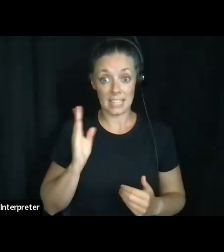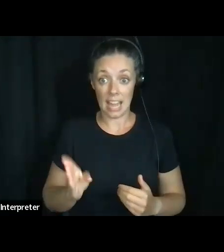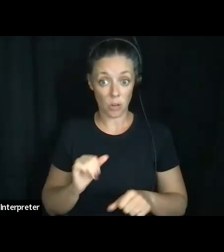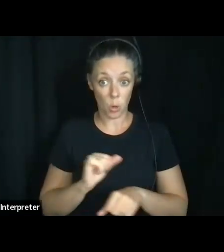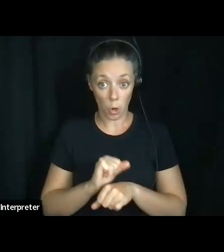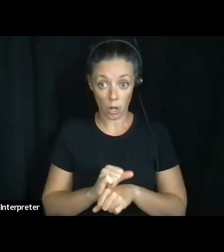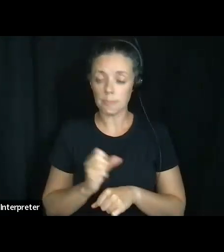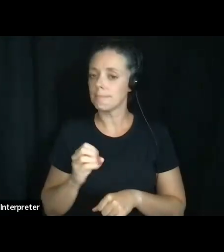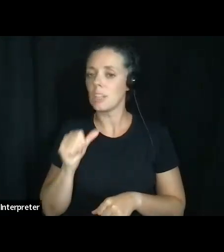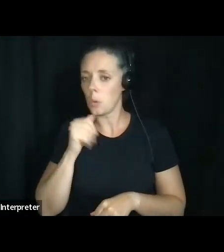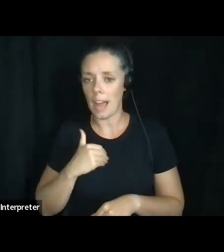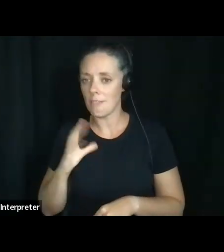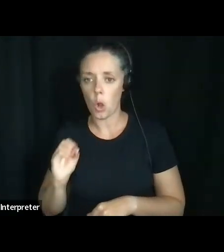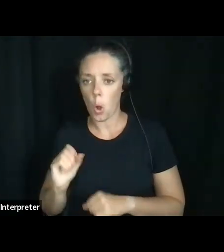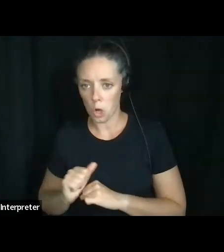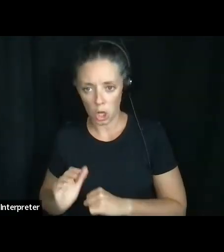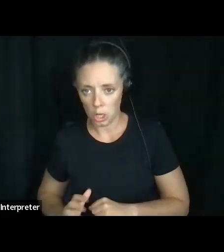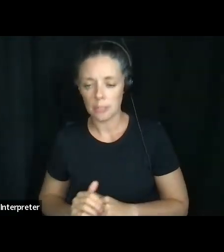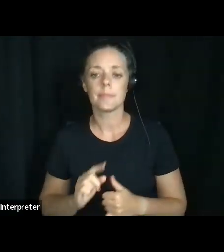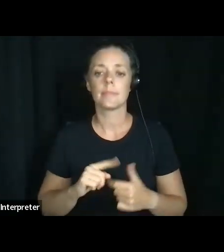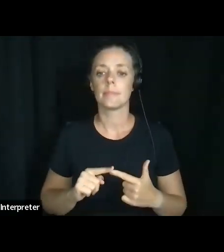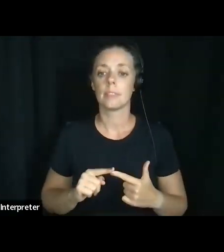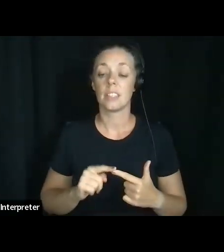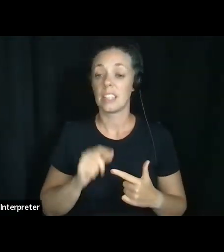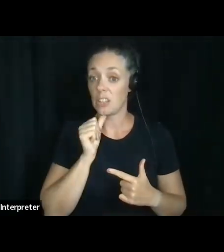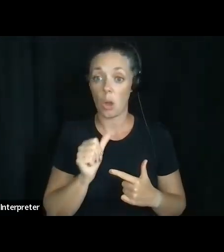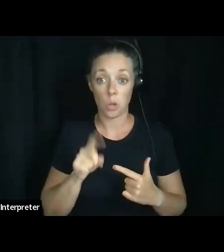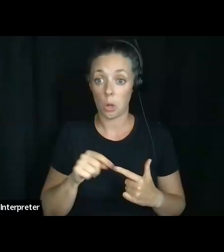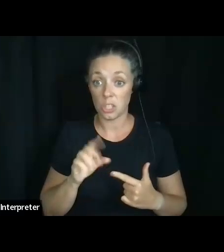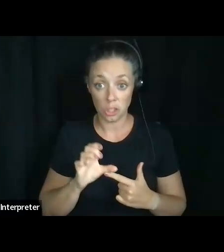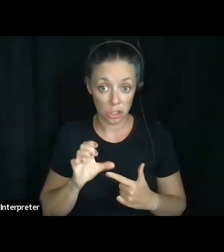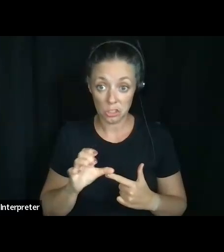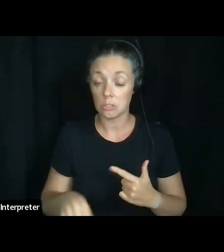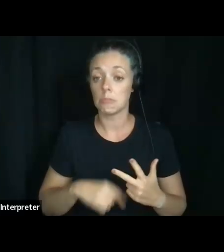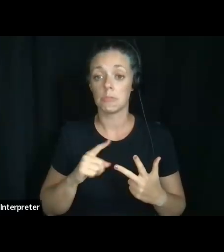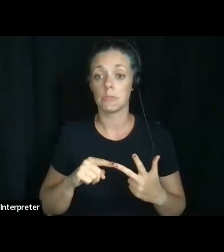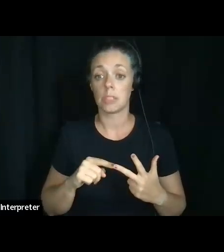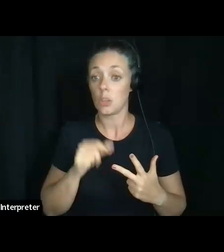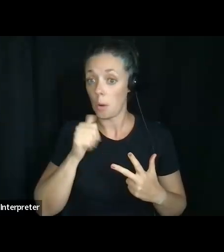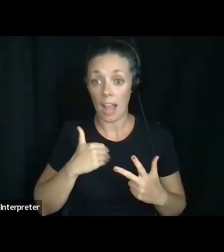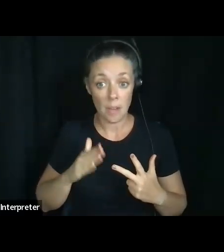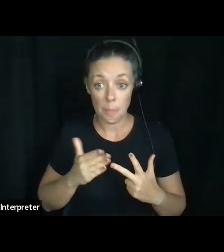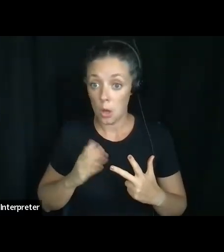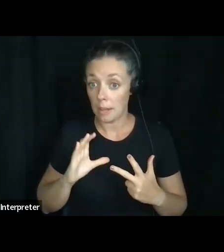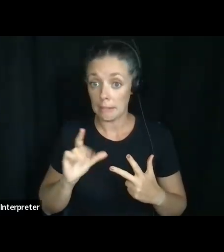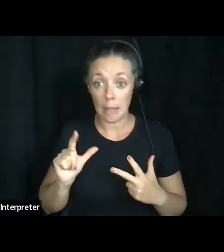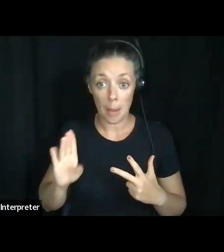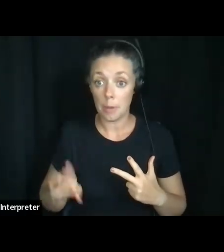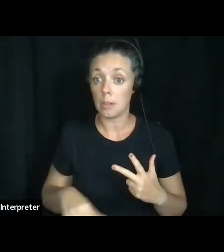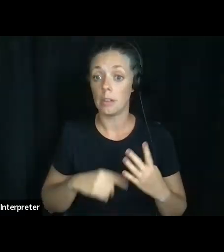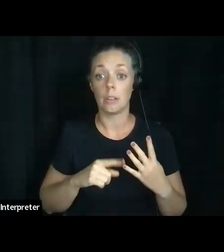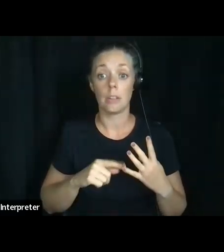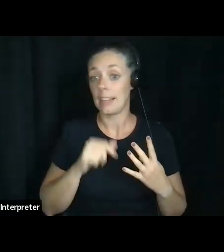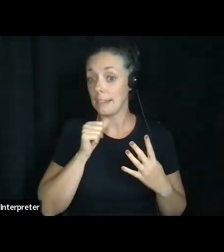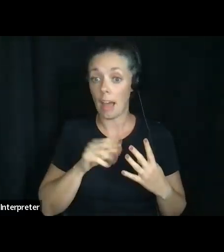coworkers or maybe they don't have, um, a church fellowship or a book club, or they didn't get involved in any